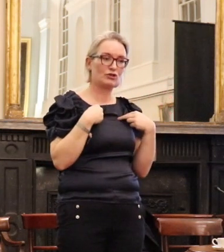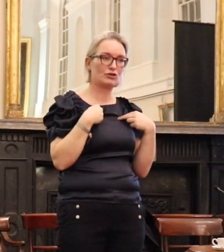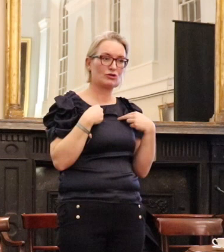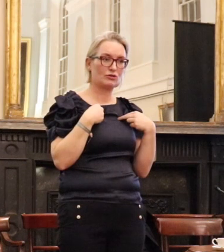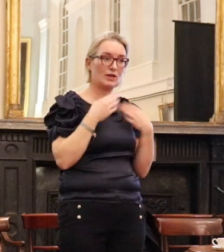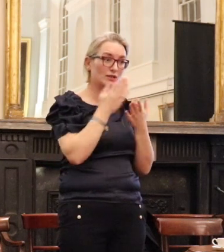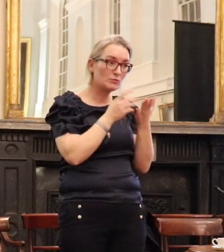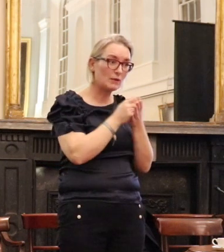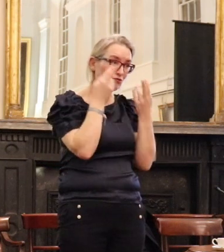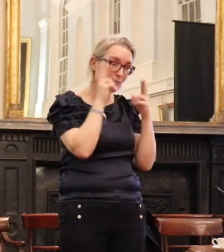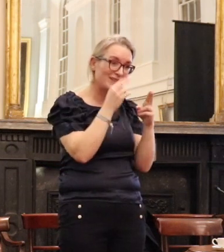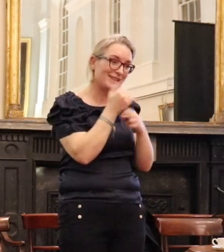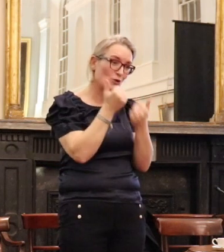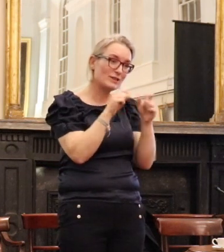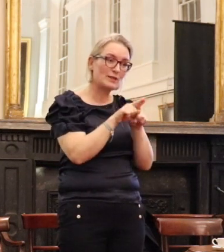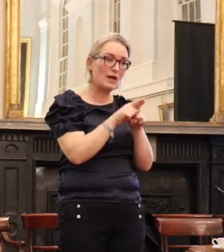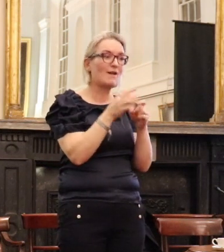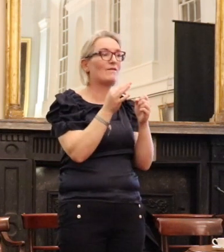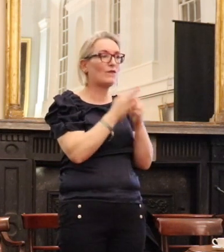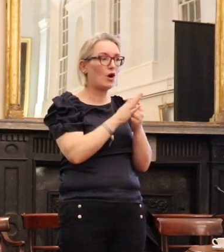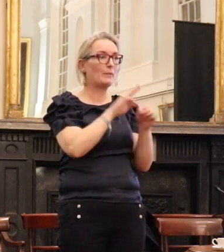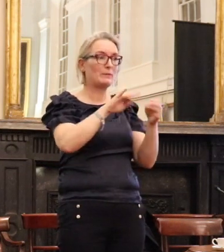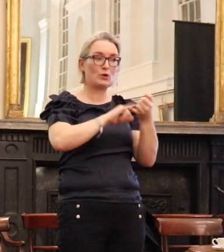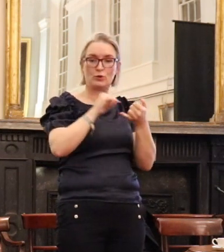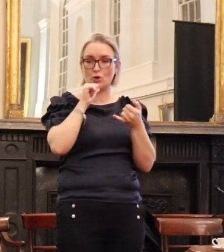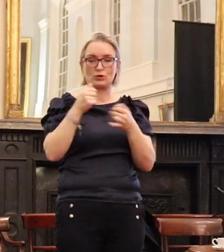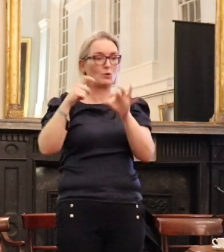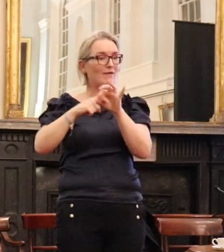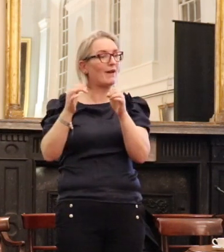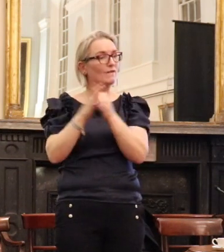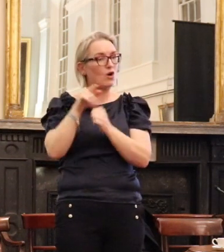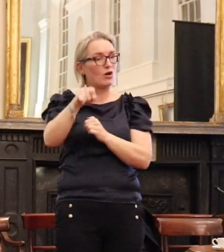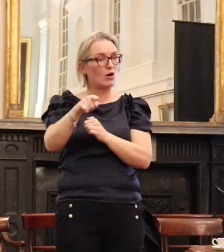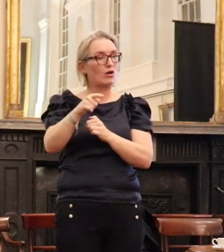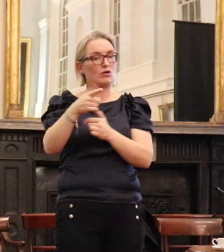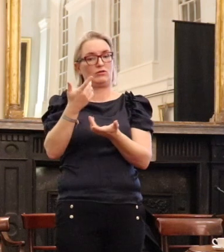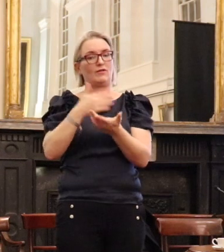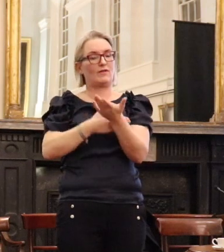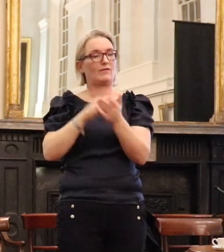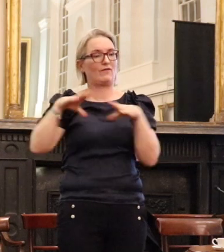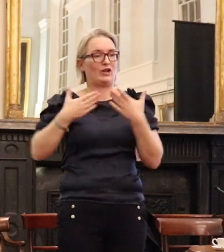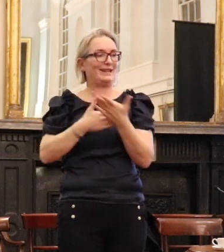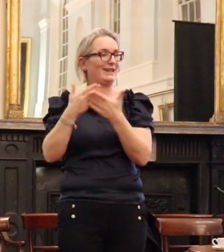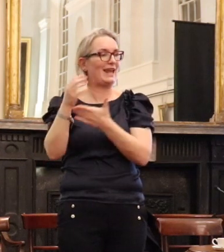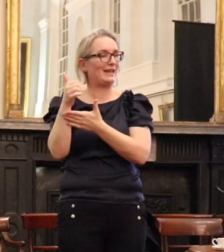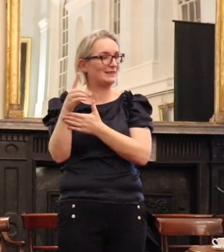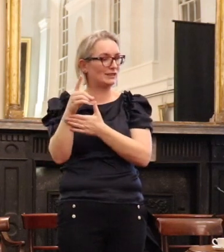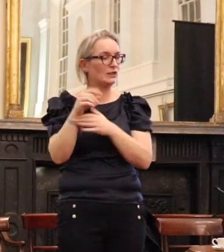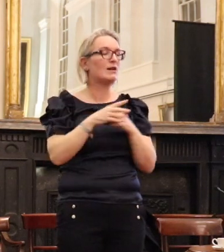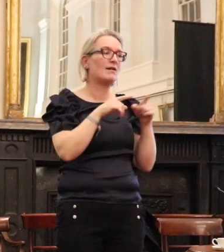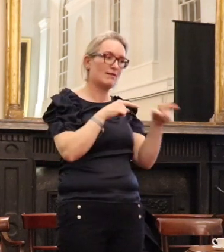to people who don't qualify for a government fund for legal services. And it has a head office staff as well, it is now